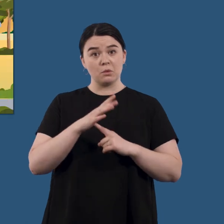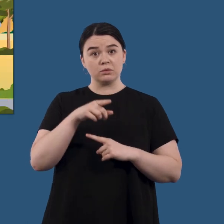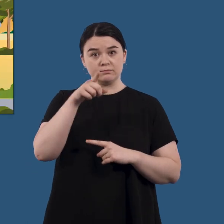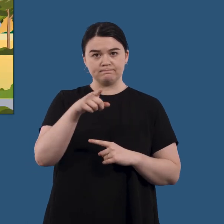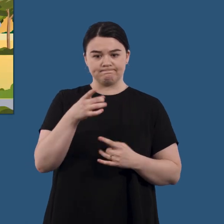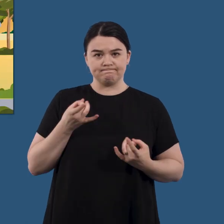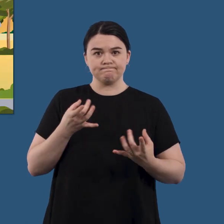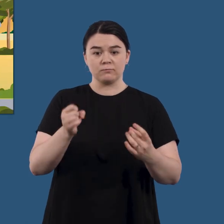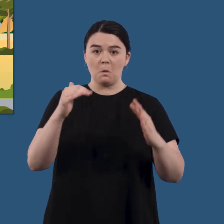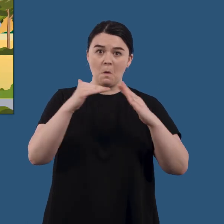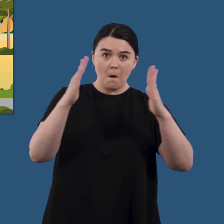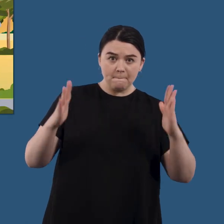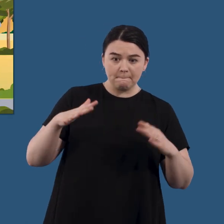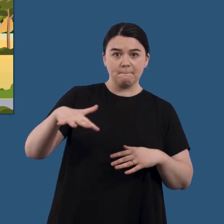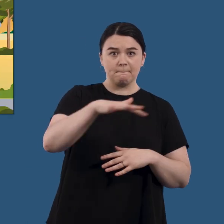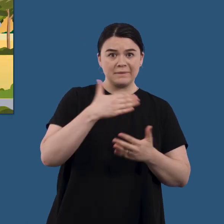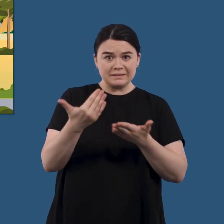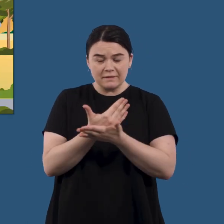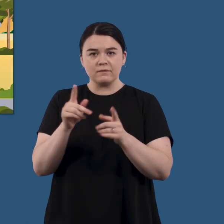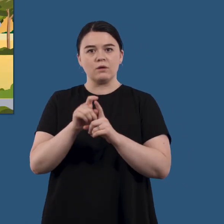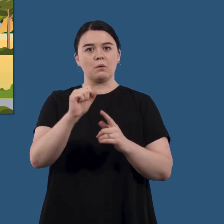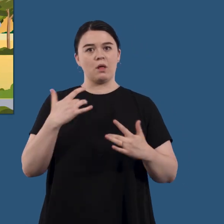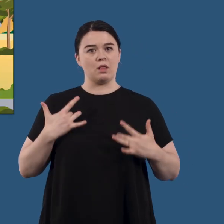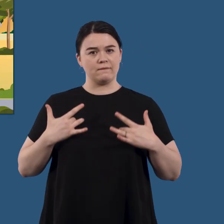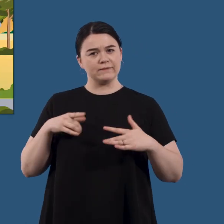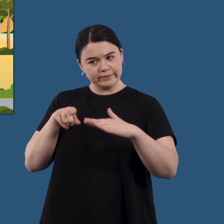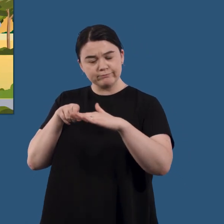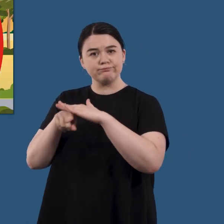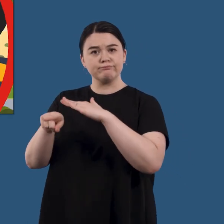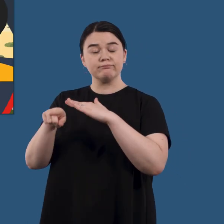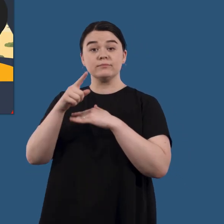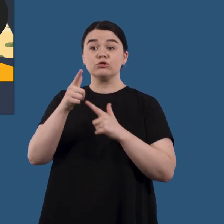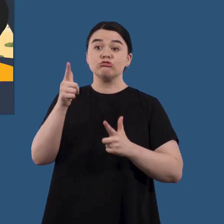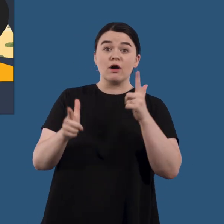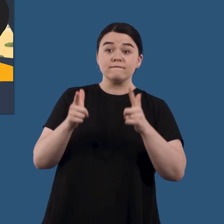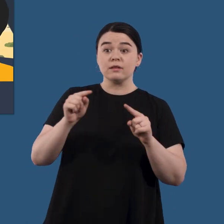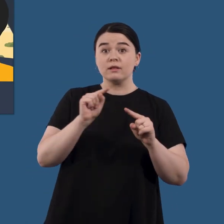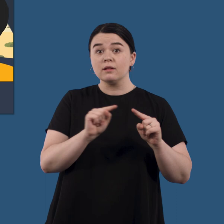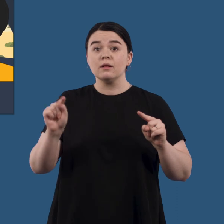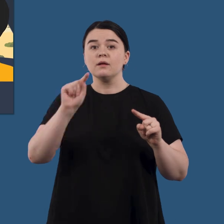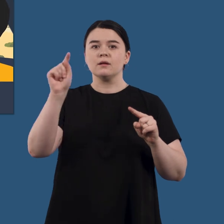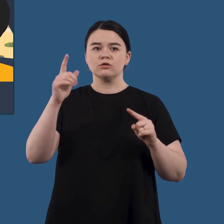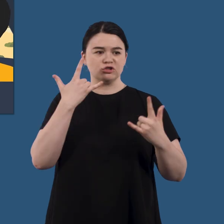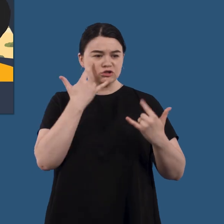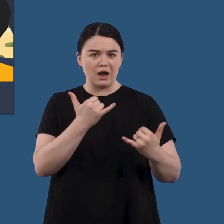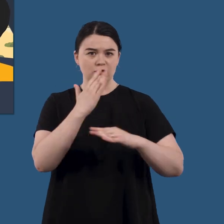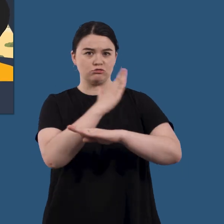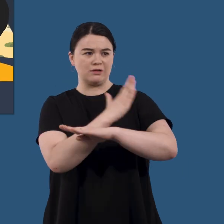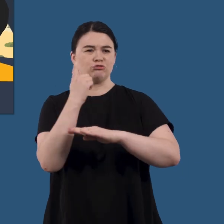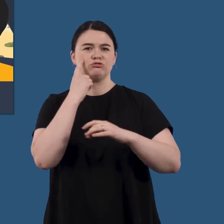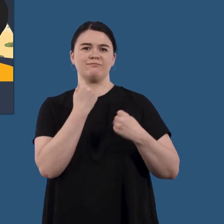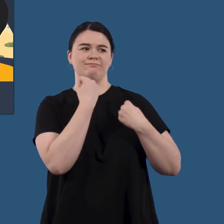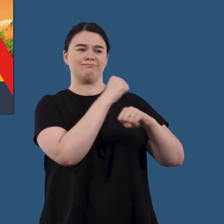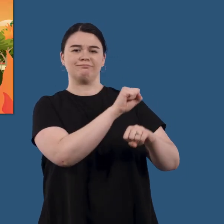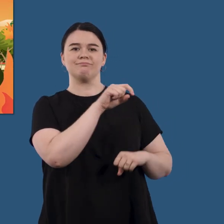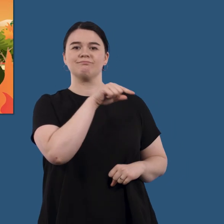Take action to protect your life and property. Reconsider travel through bushfire risk areas. A